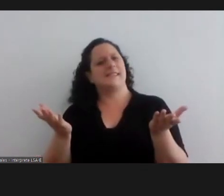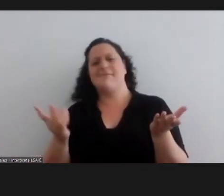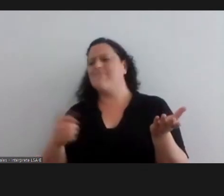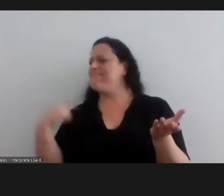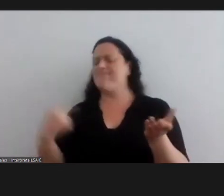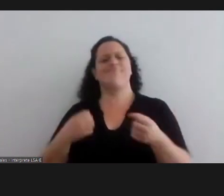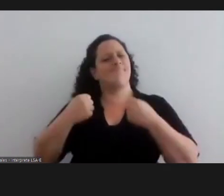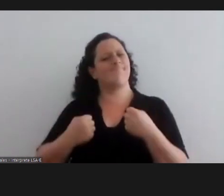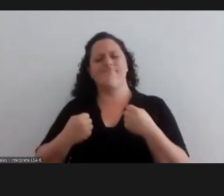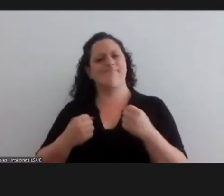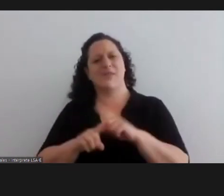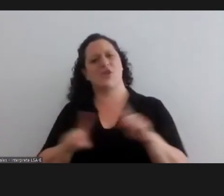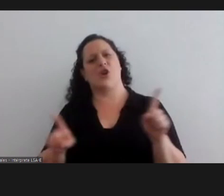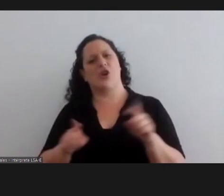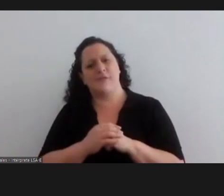are demanding